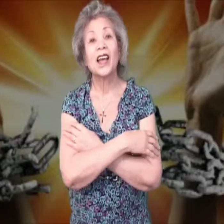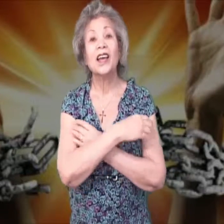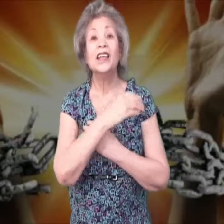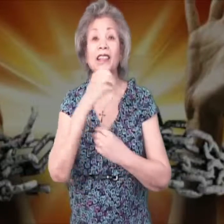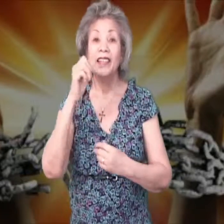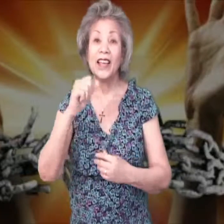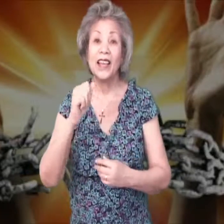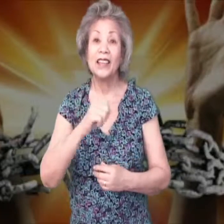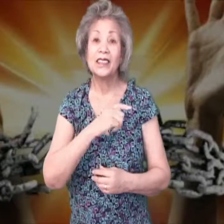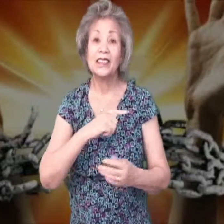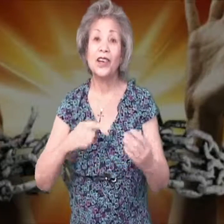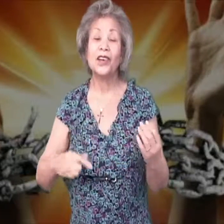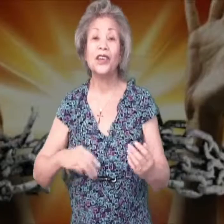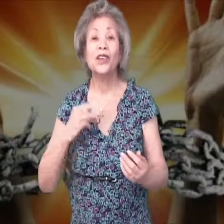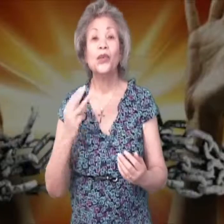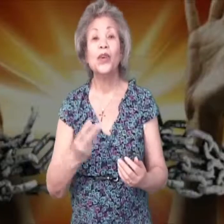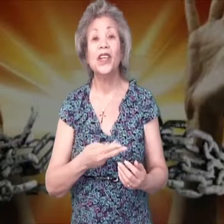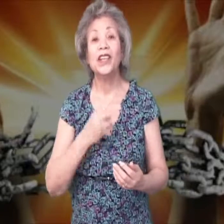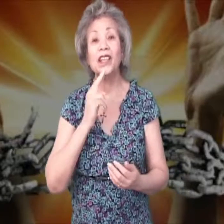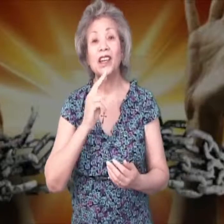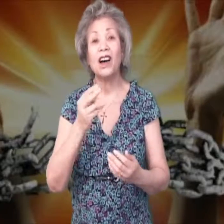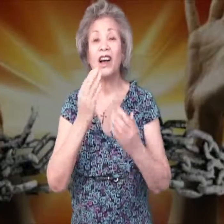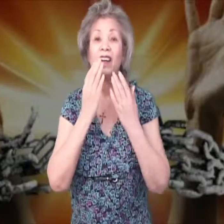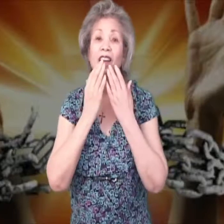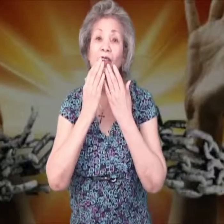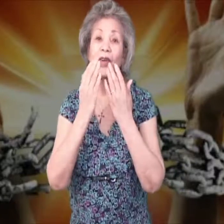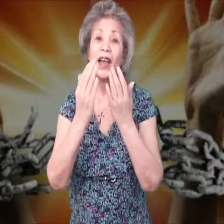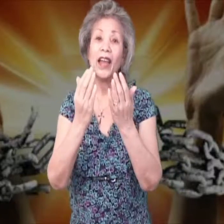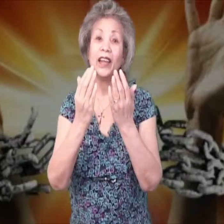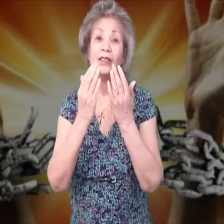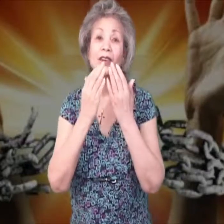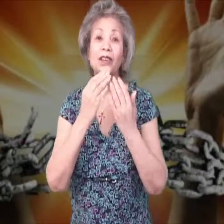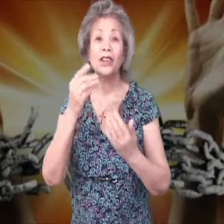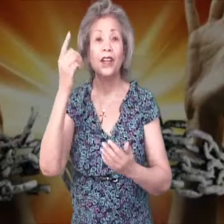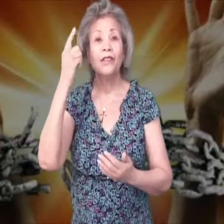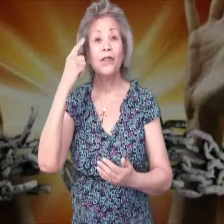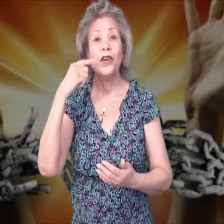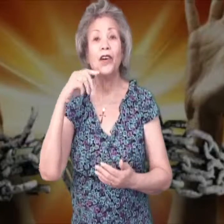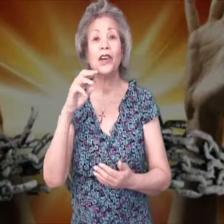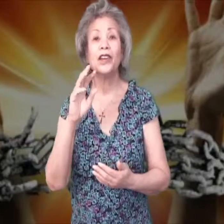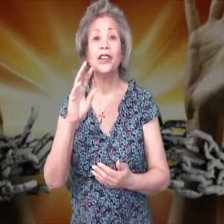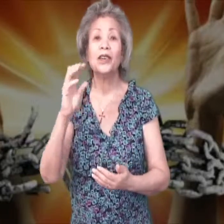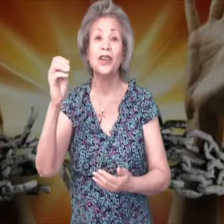Yes, Lord, we are grateful for your